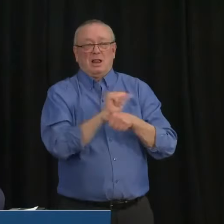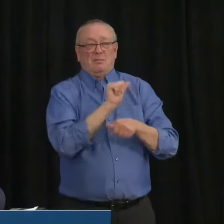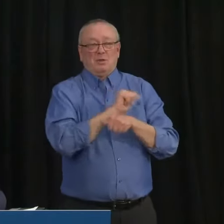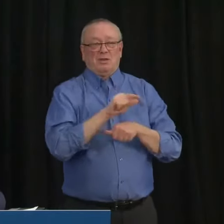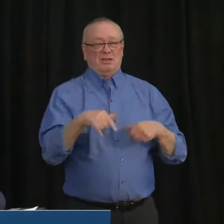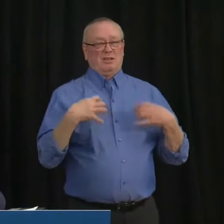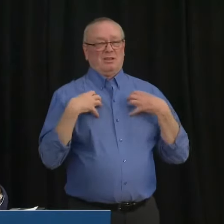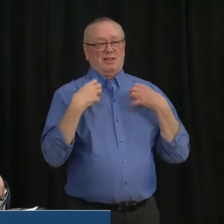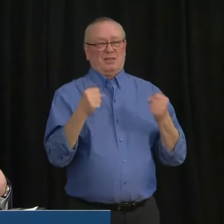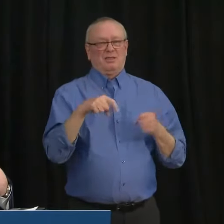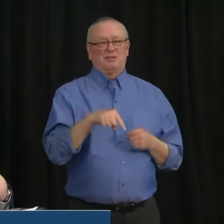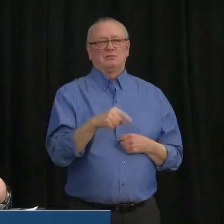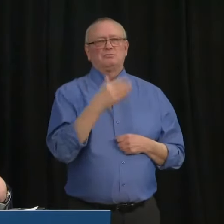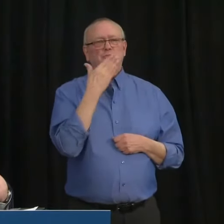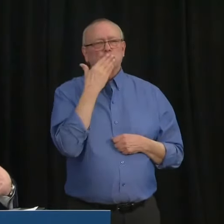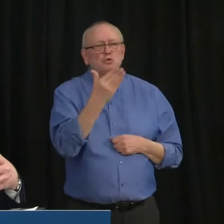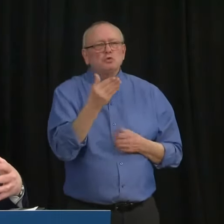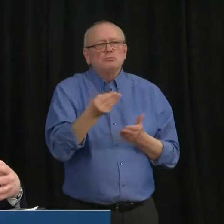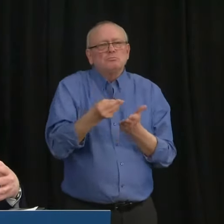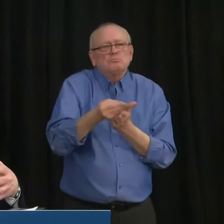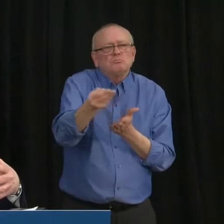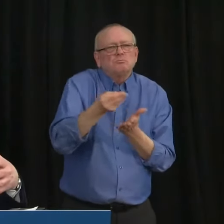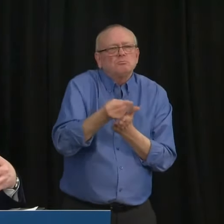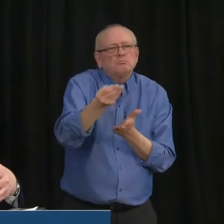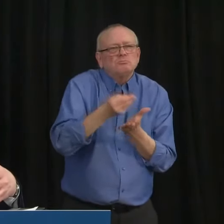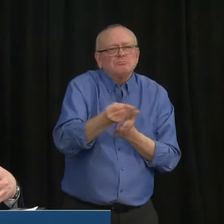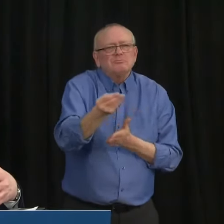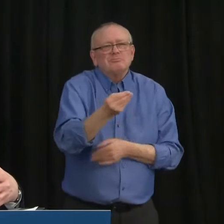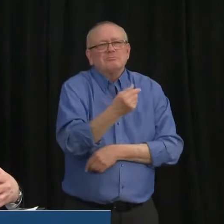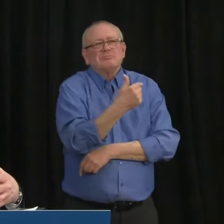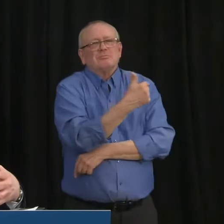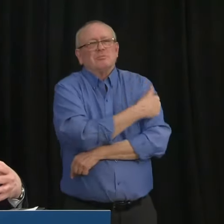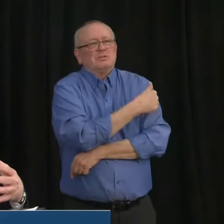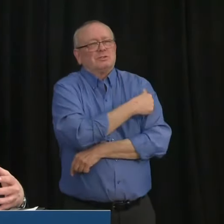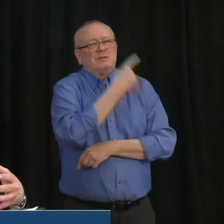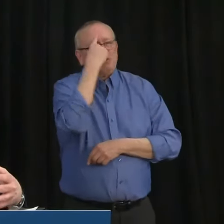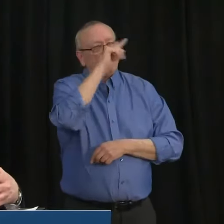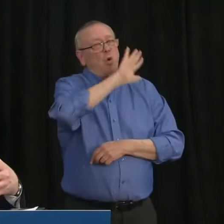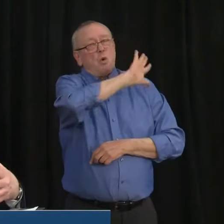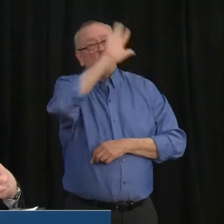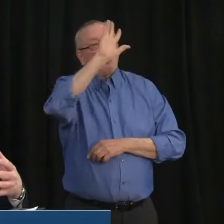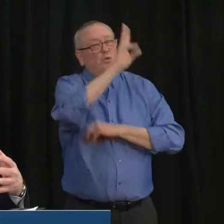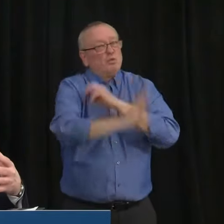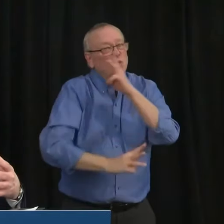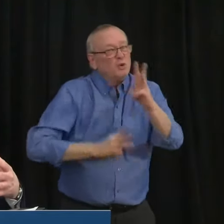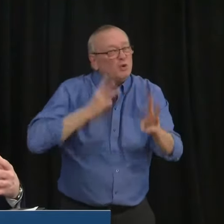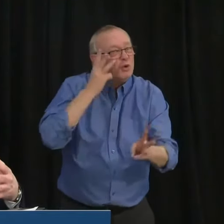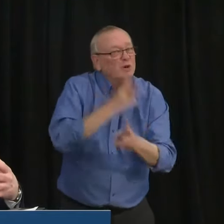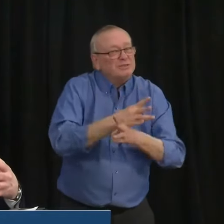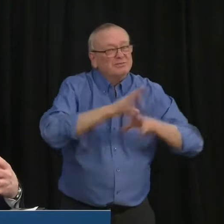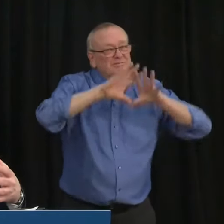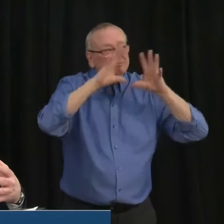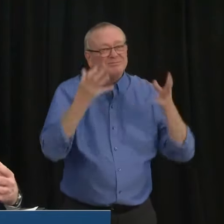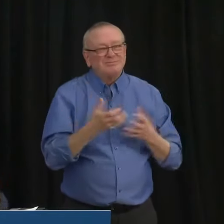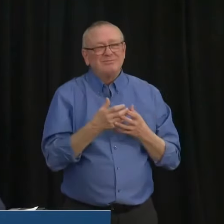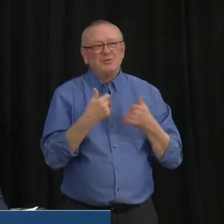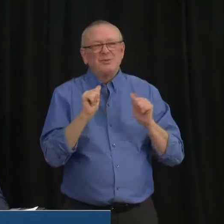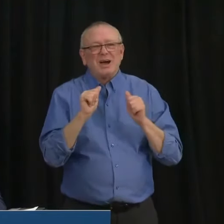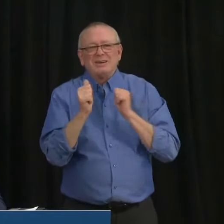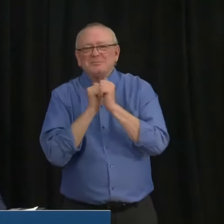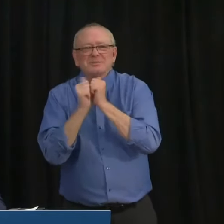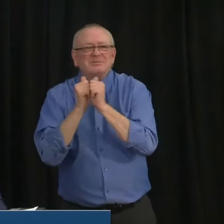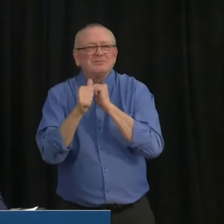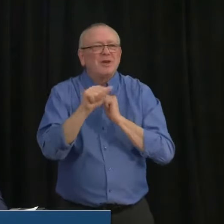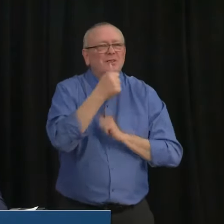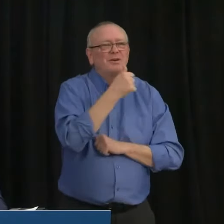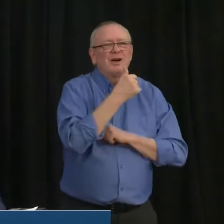procurement system, when it comes to vaccines in this environment, it's a whole other ball game. And we are competing with basically every country in the world to